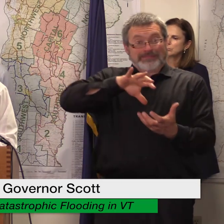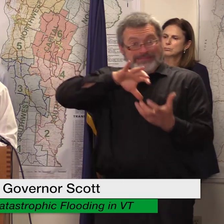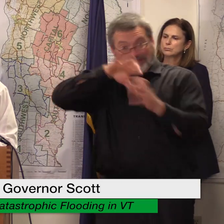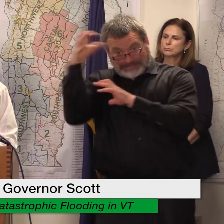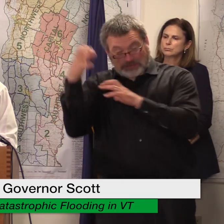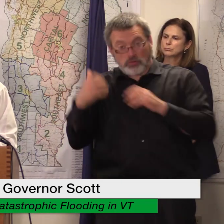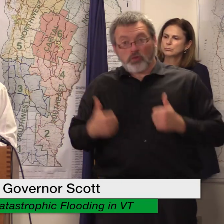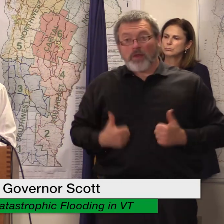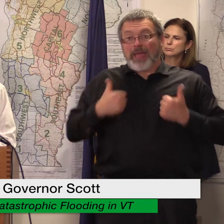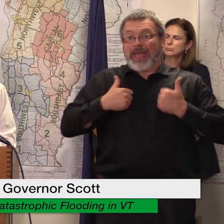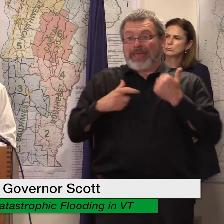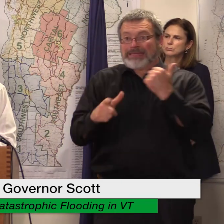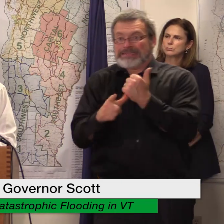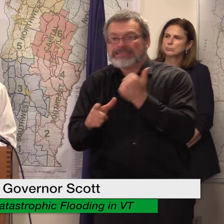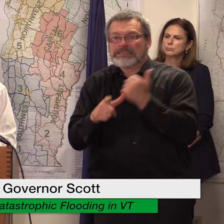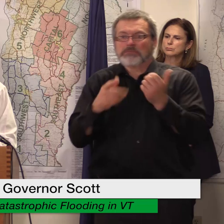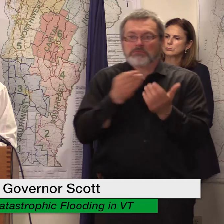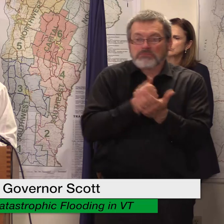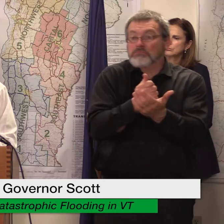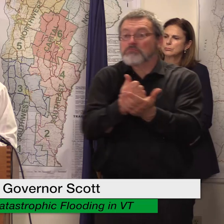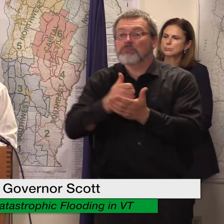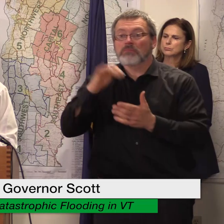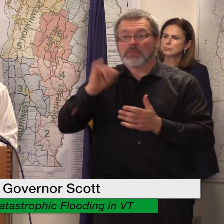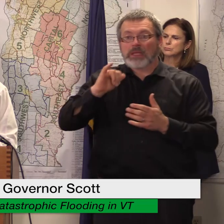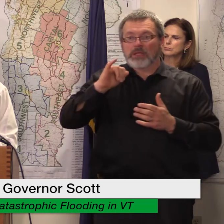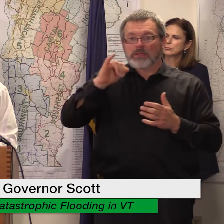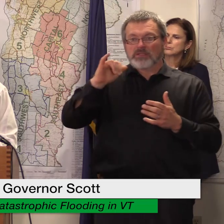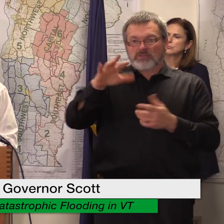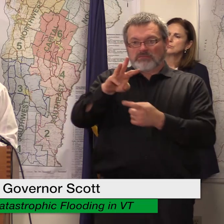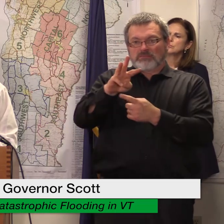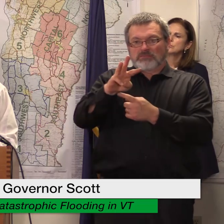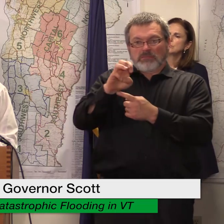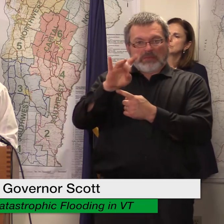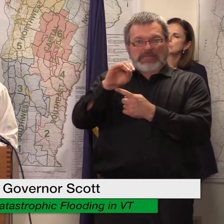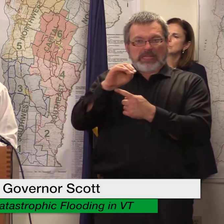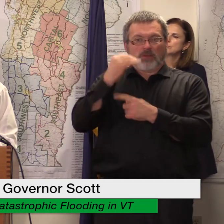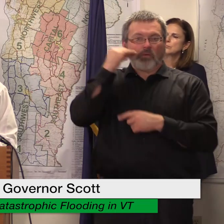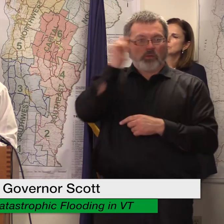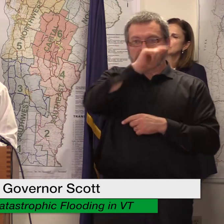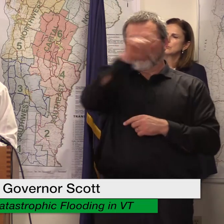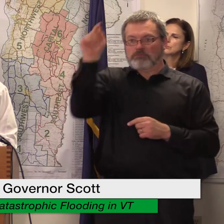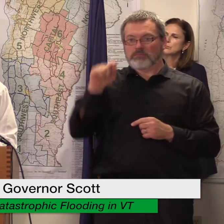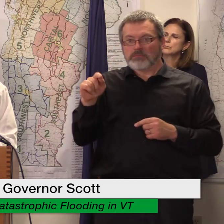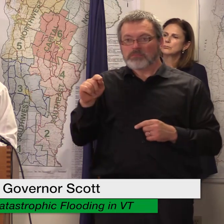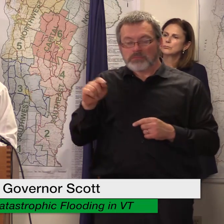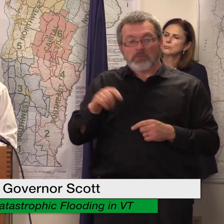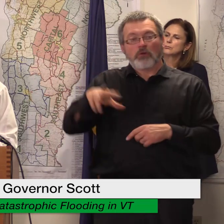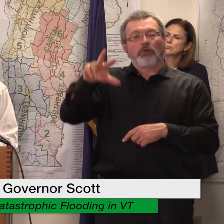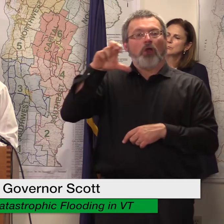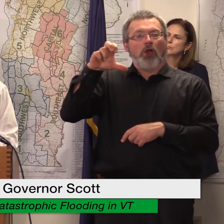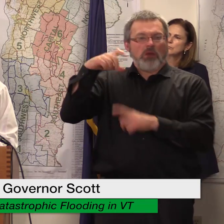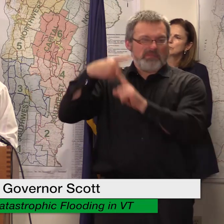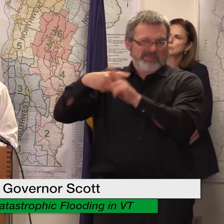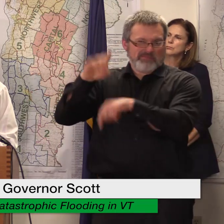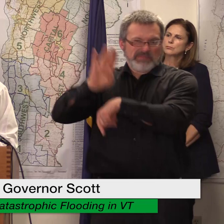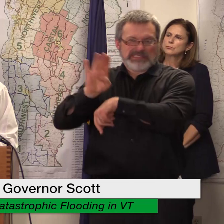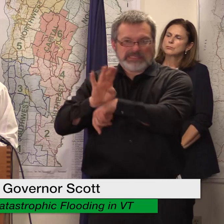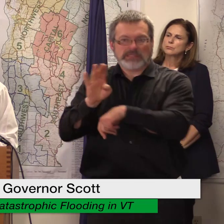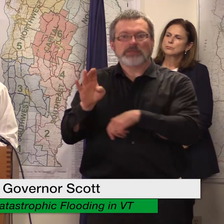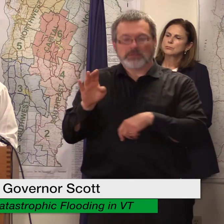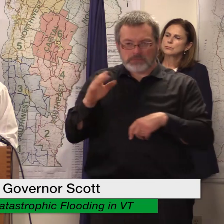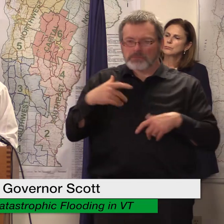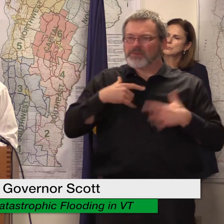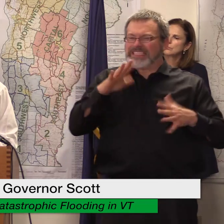homes and 350 businesses and they're in 17 communities today we have